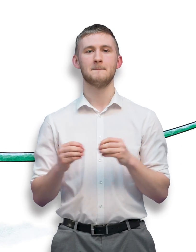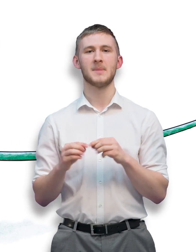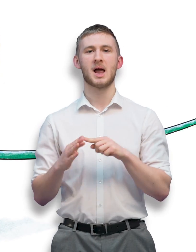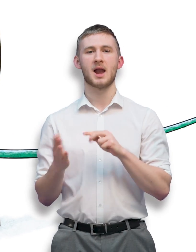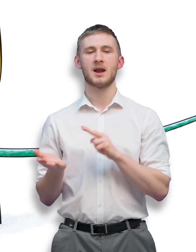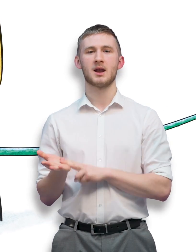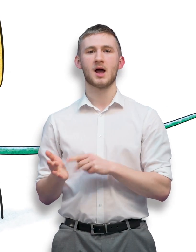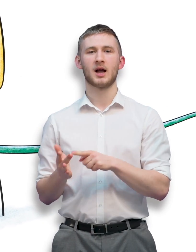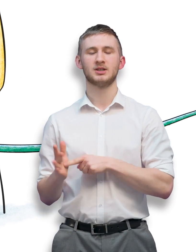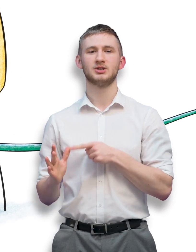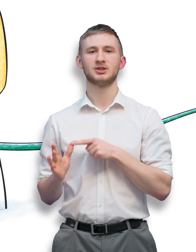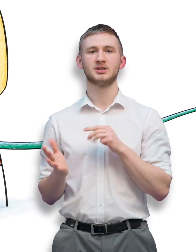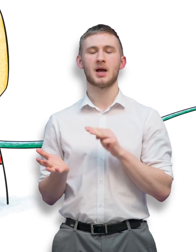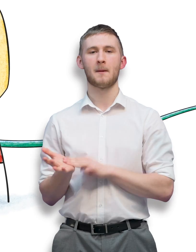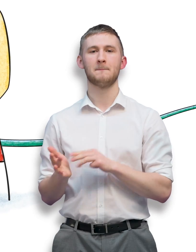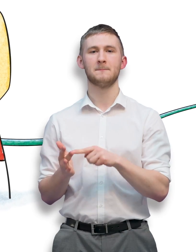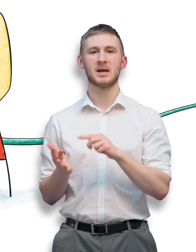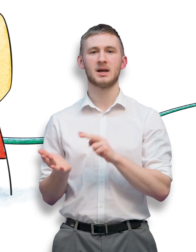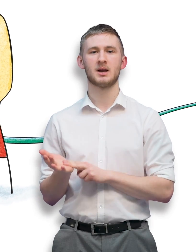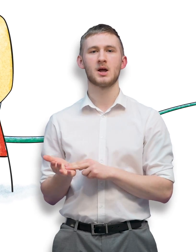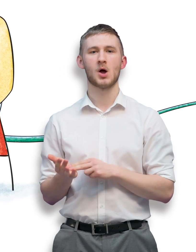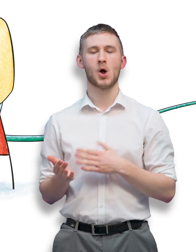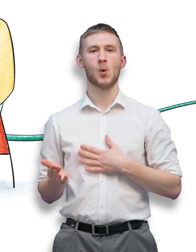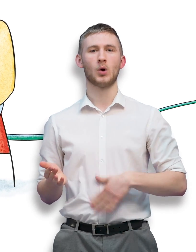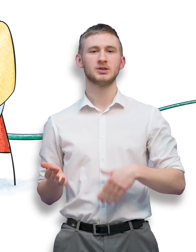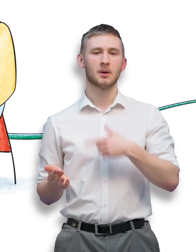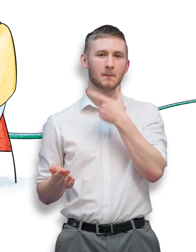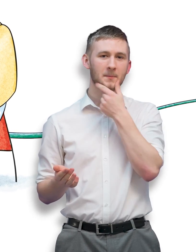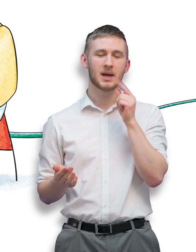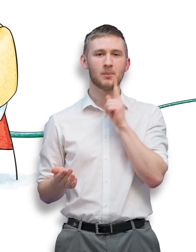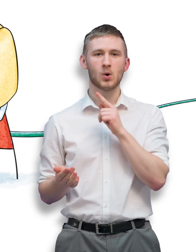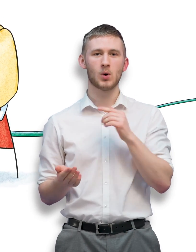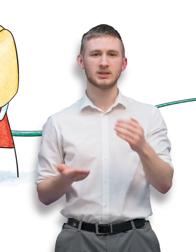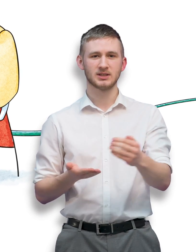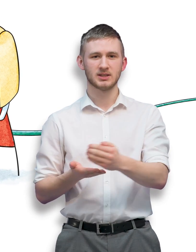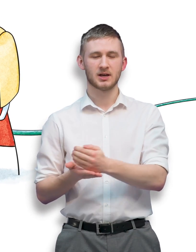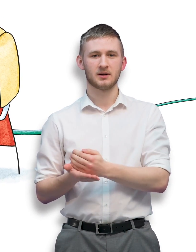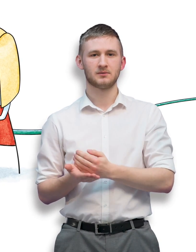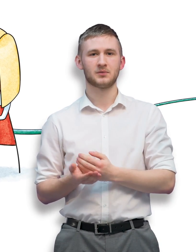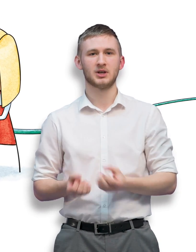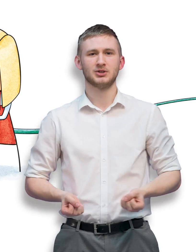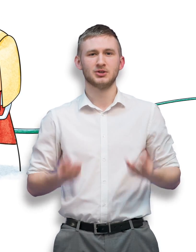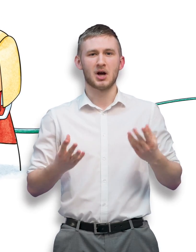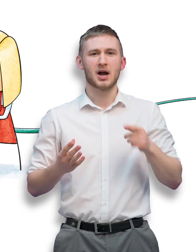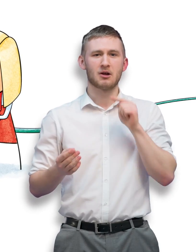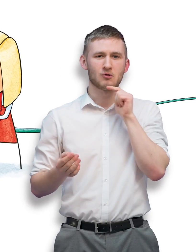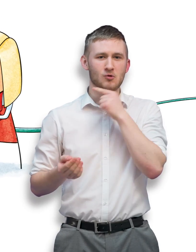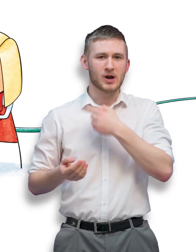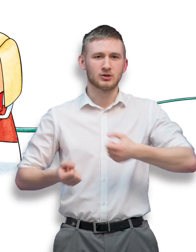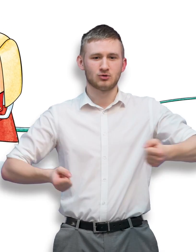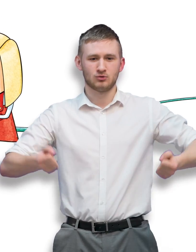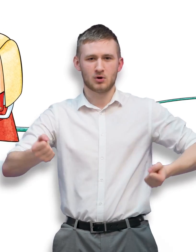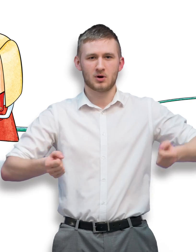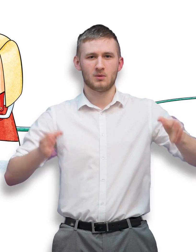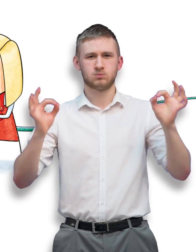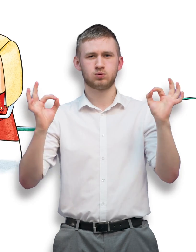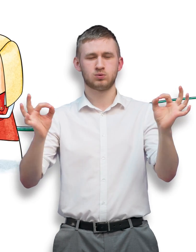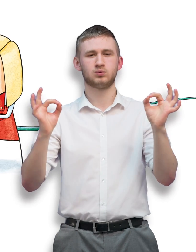Benjamin wanted to keep people safe His shiny red truck was a dream The twins got him water from far away